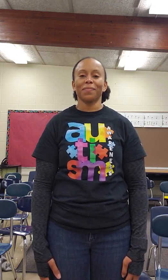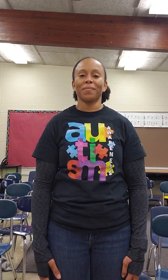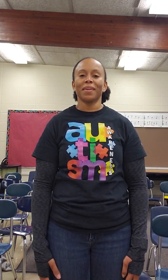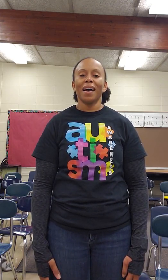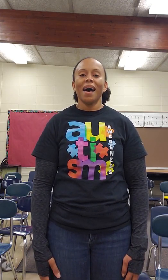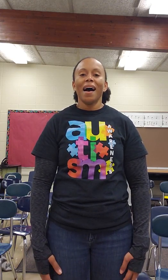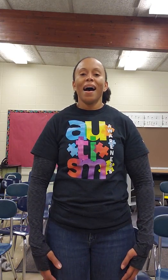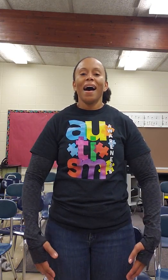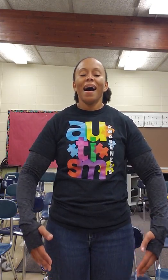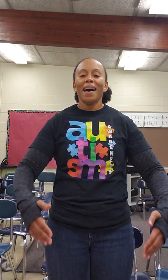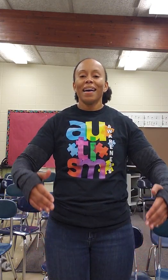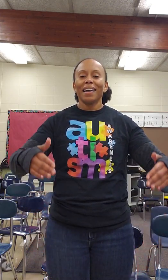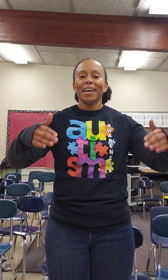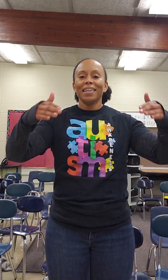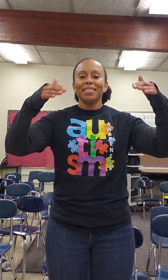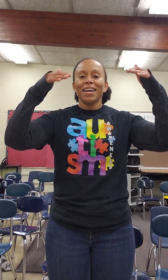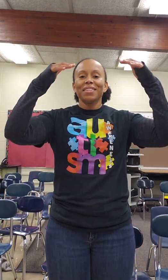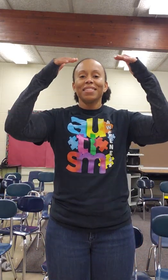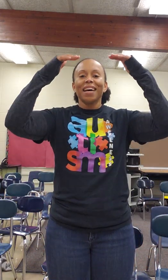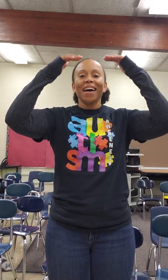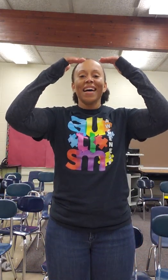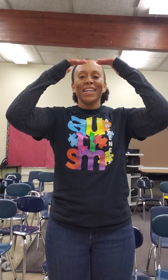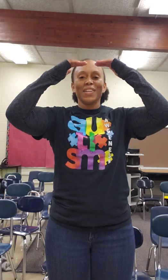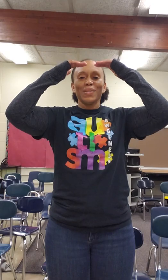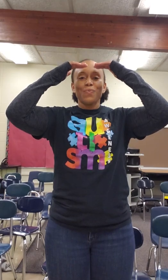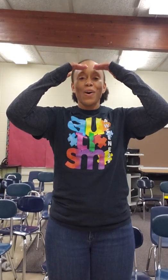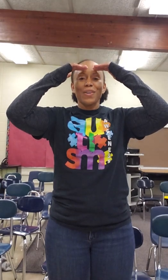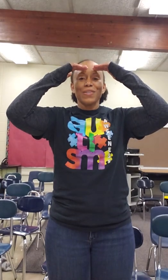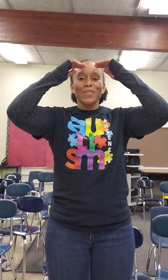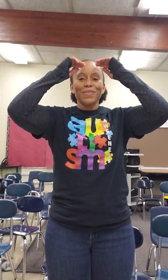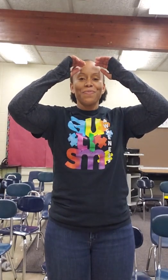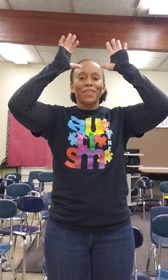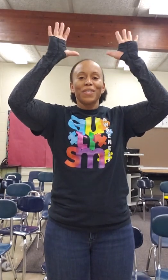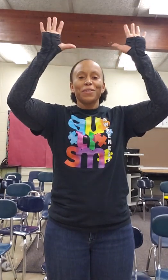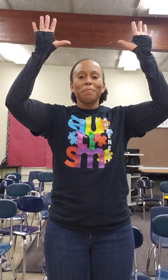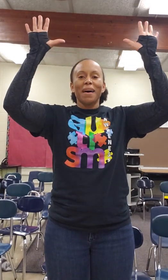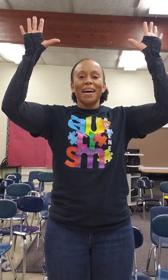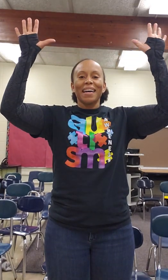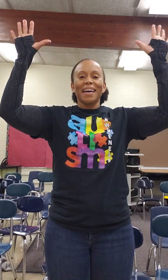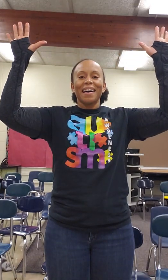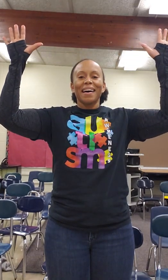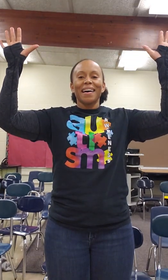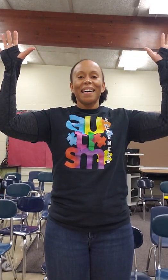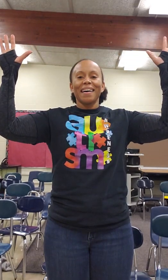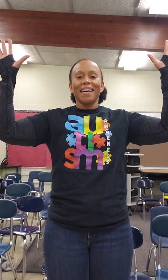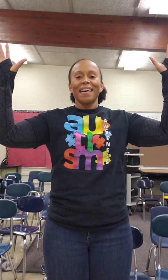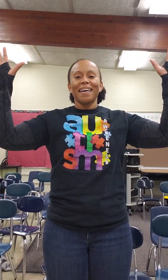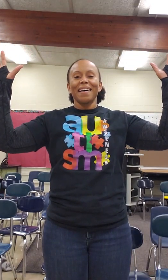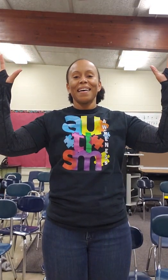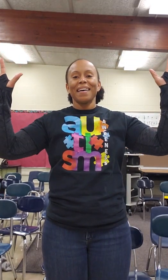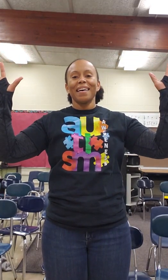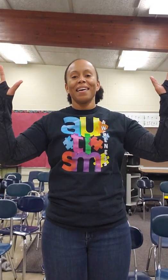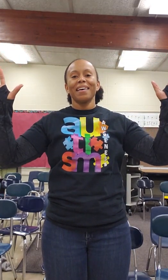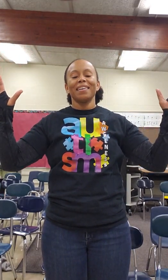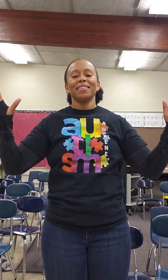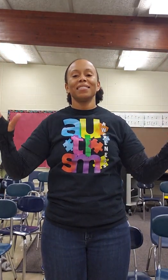I gazed outside and wonder filled my eyes.